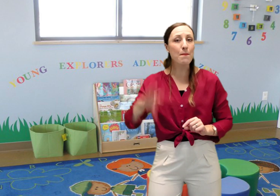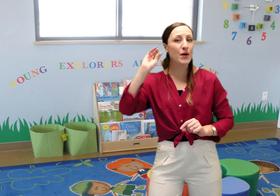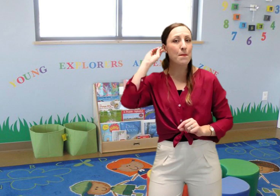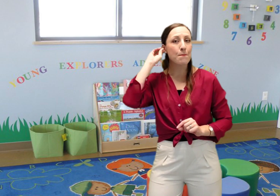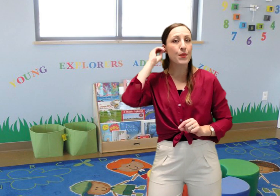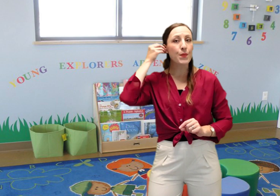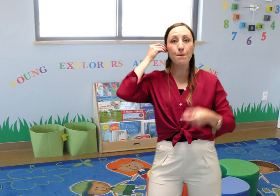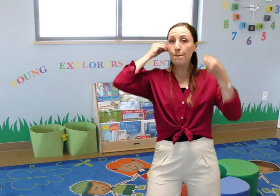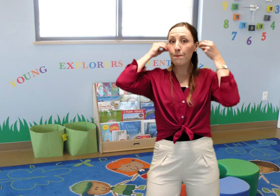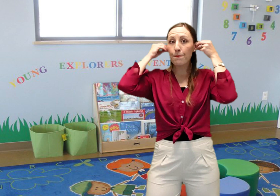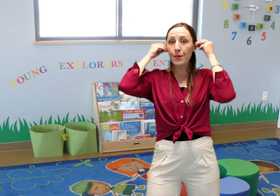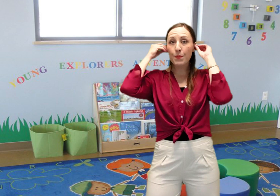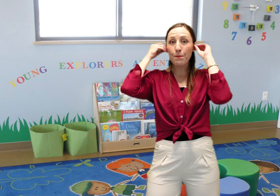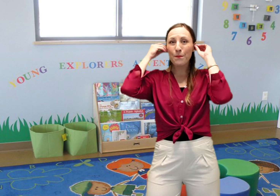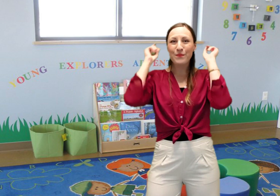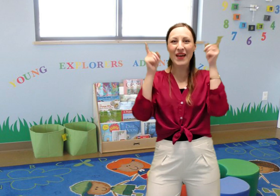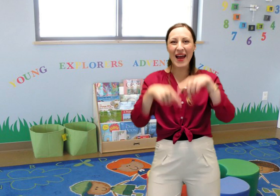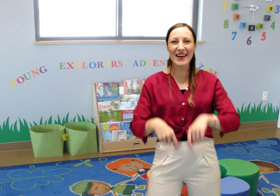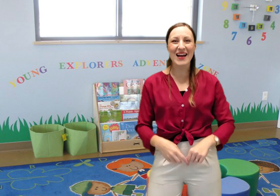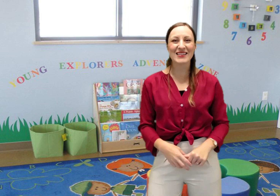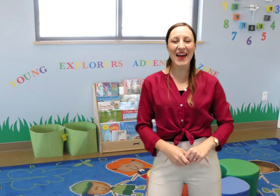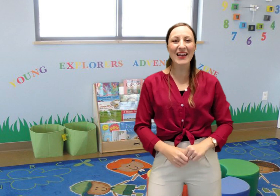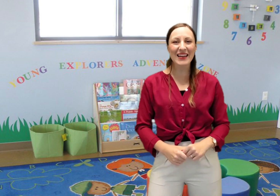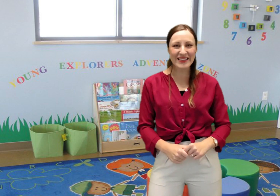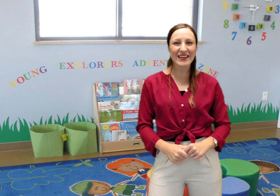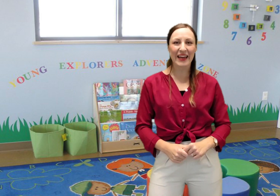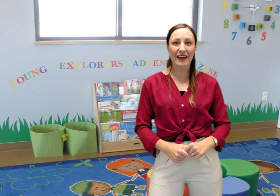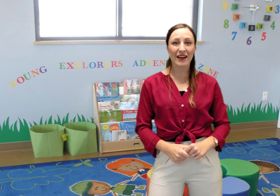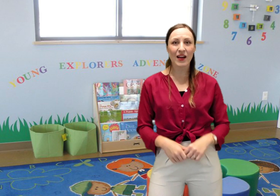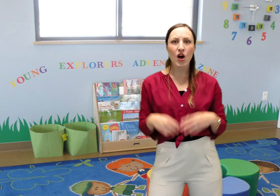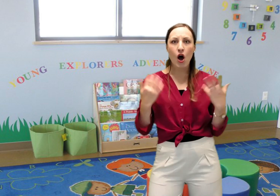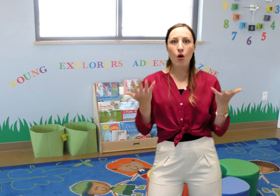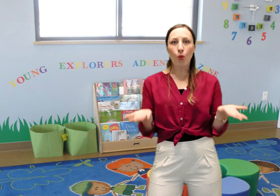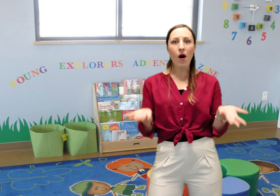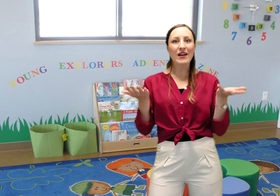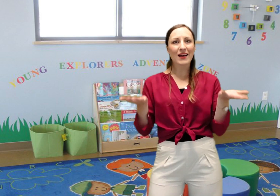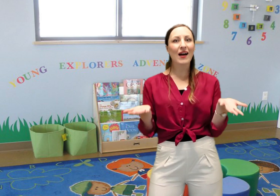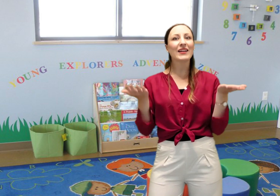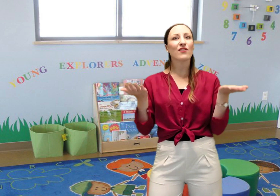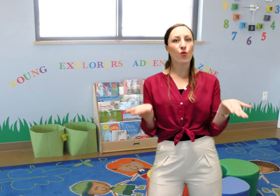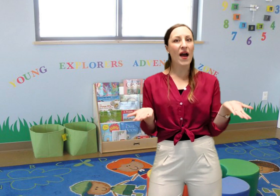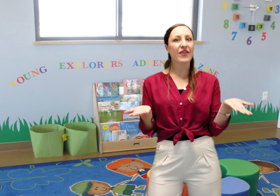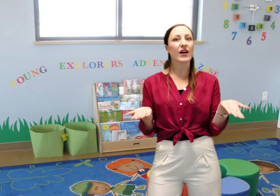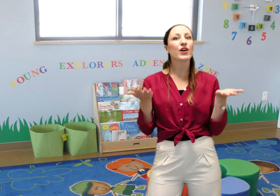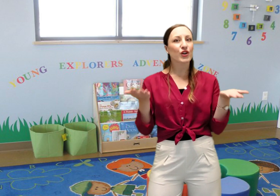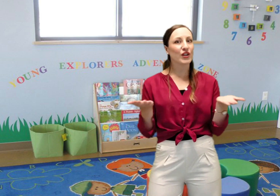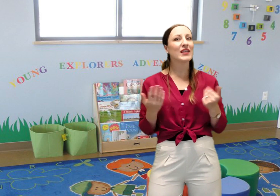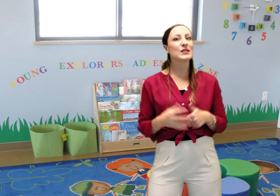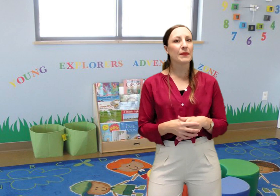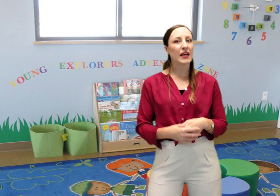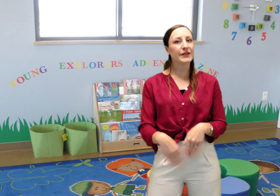up and let's get listening what kind of weather could this be